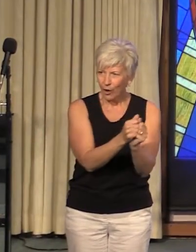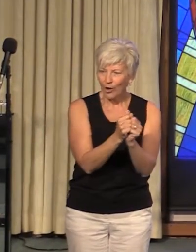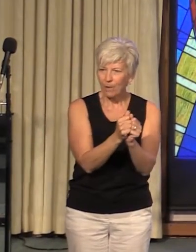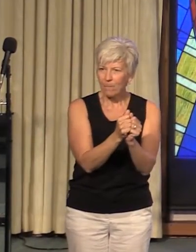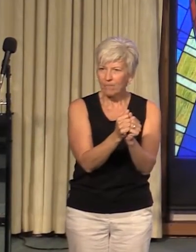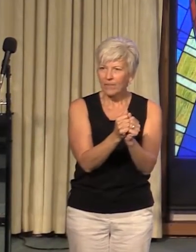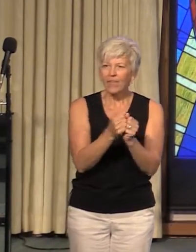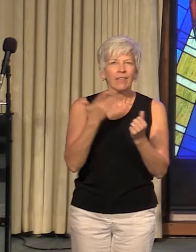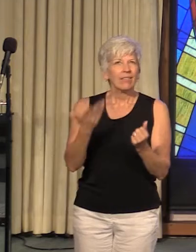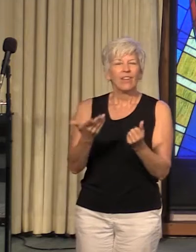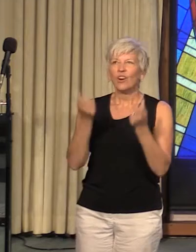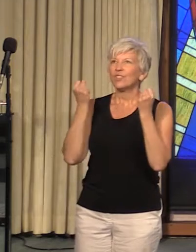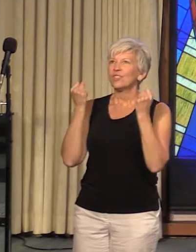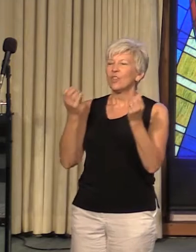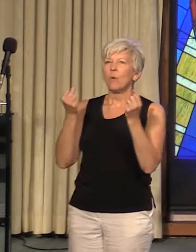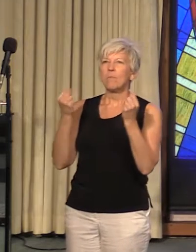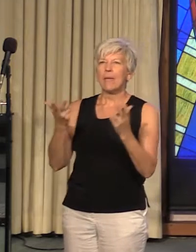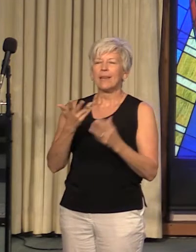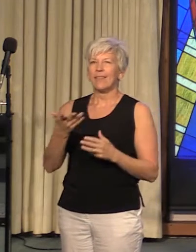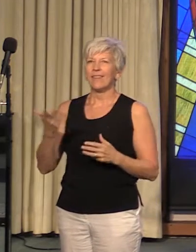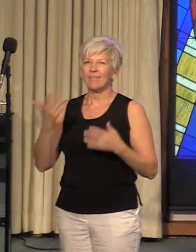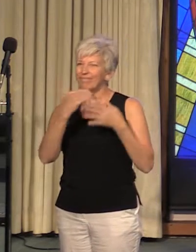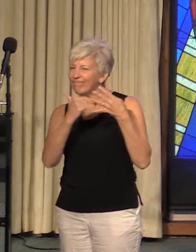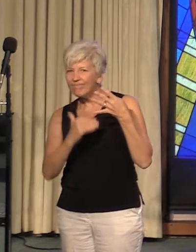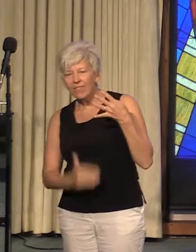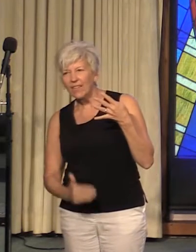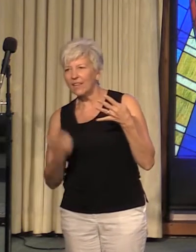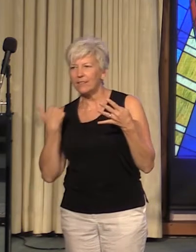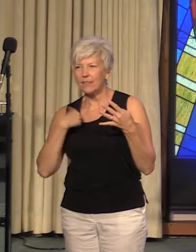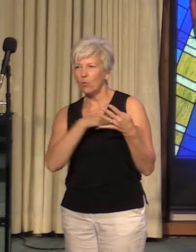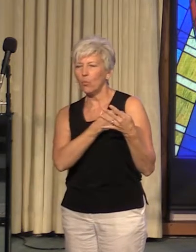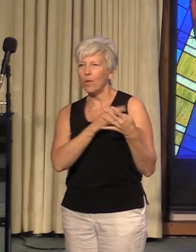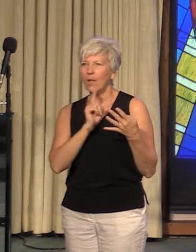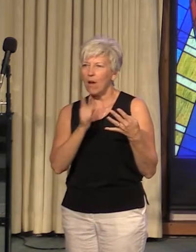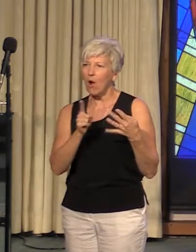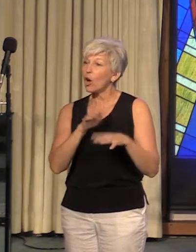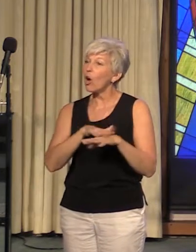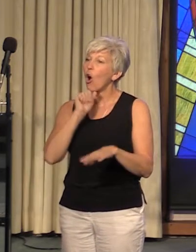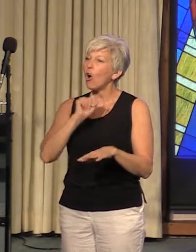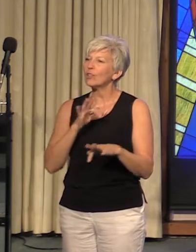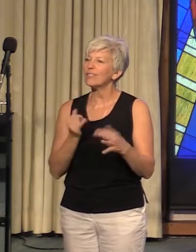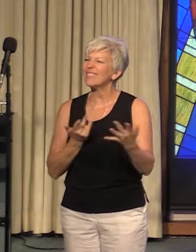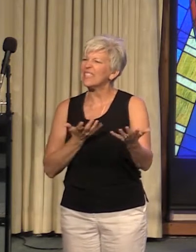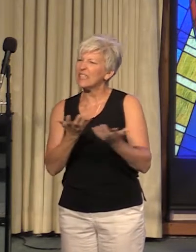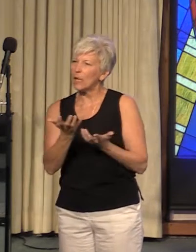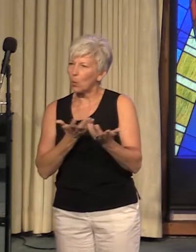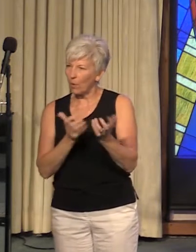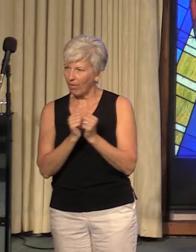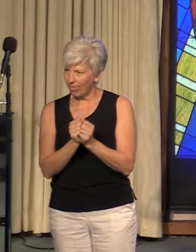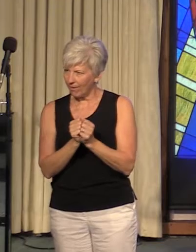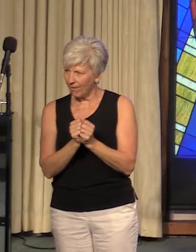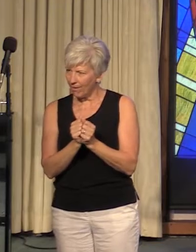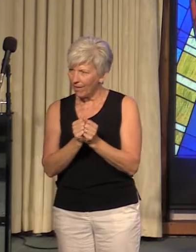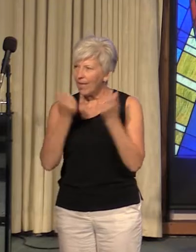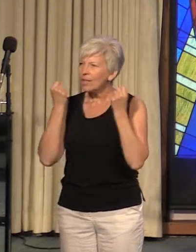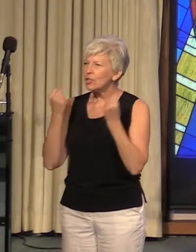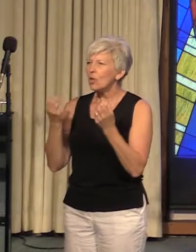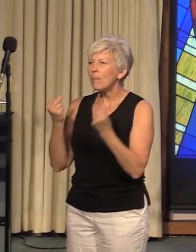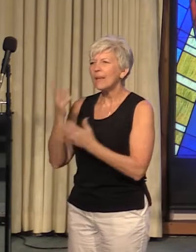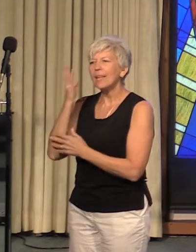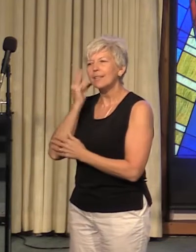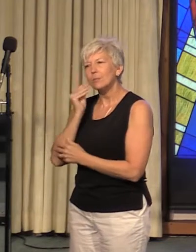there's so many things that we are called to deal with, so many experiences